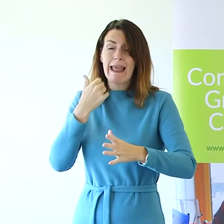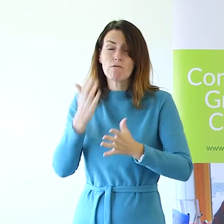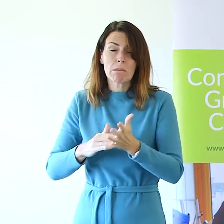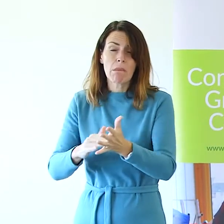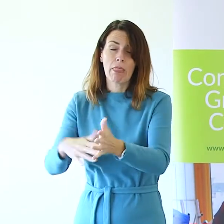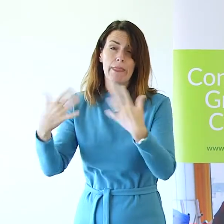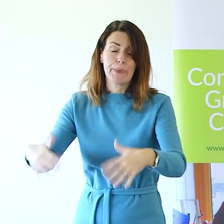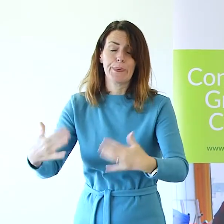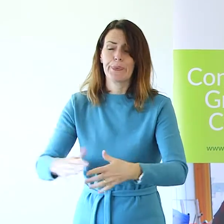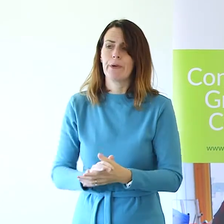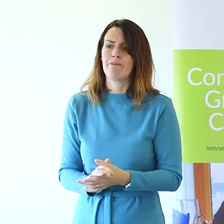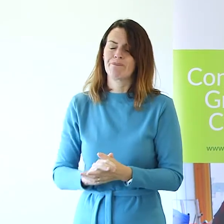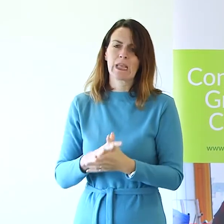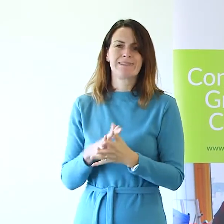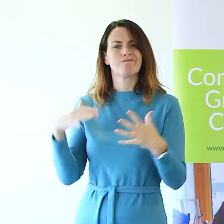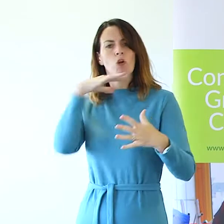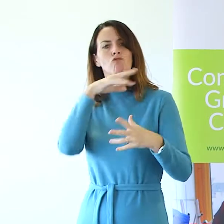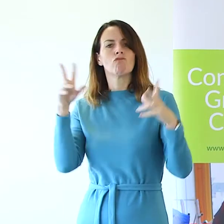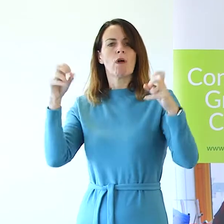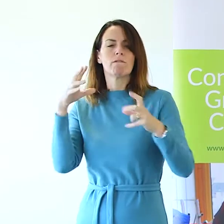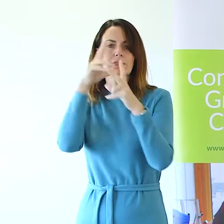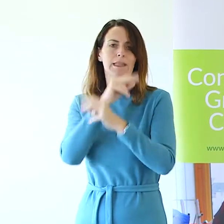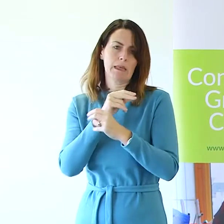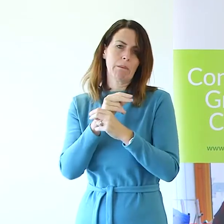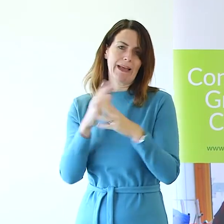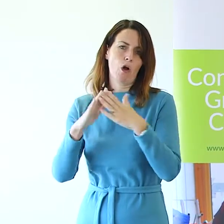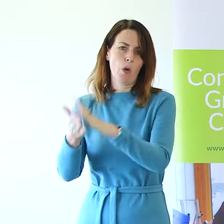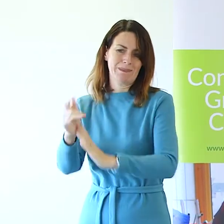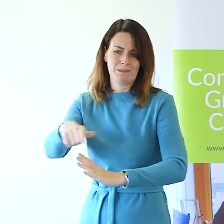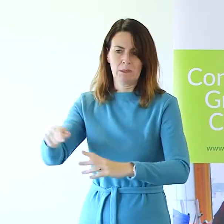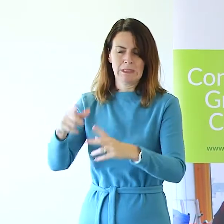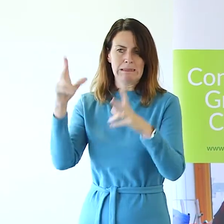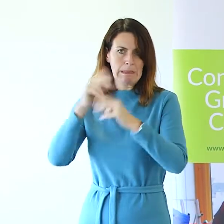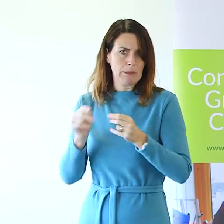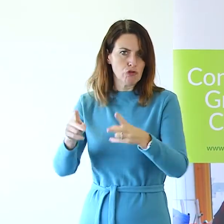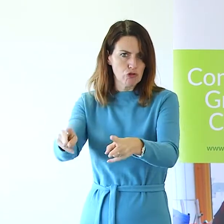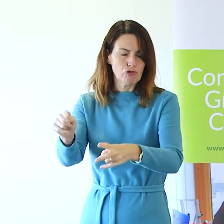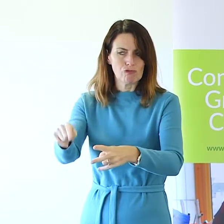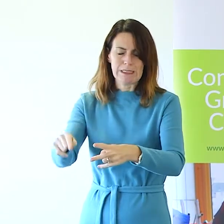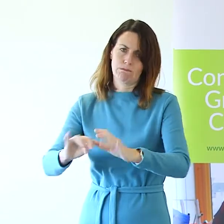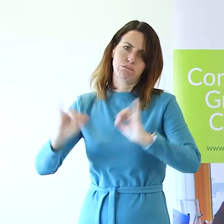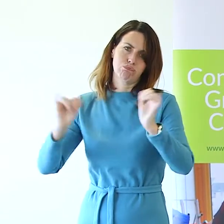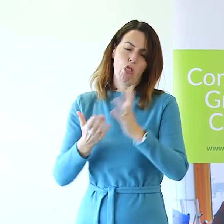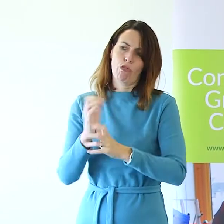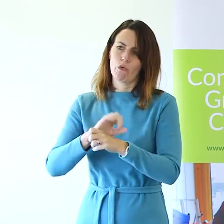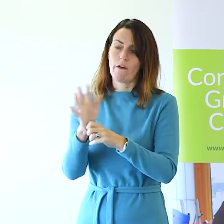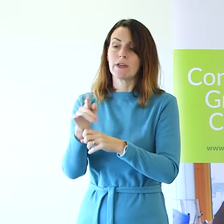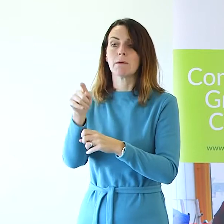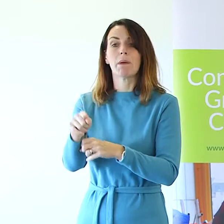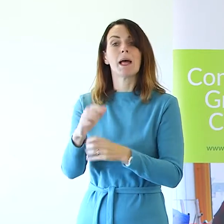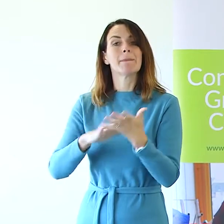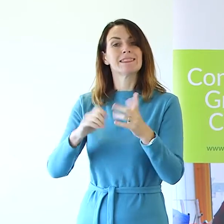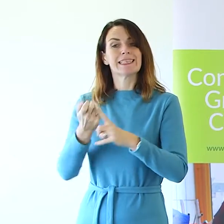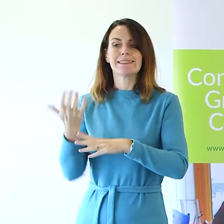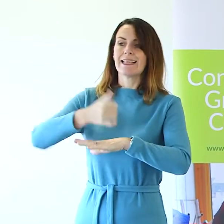Support for rough sleeping has been one of the positives for Milton Keynes. The council put in place the COVID-19 rough sleeper